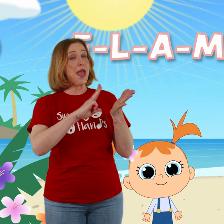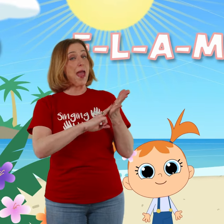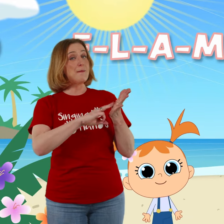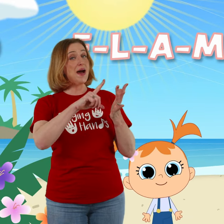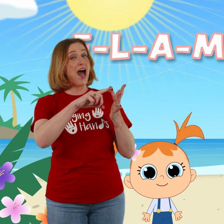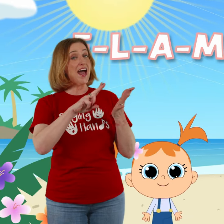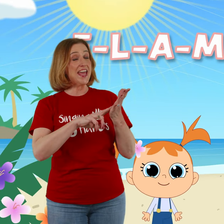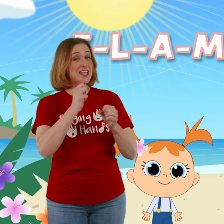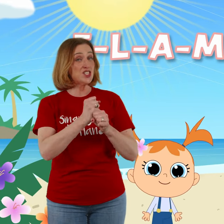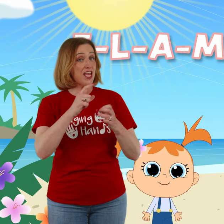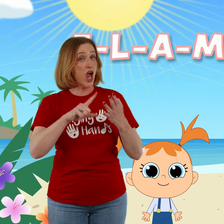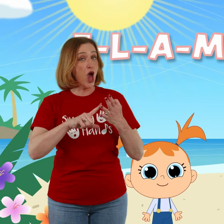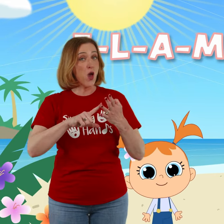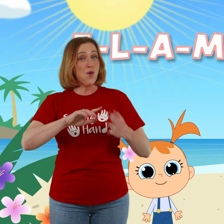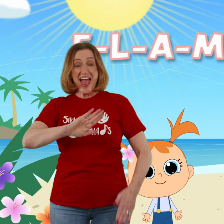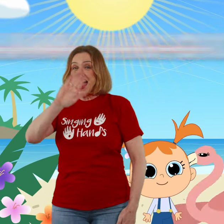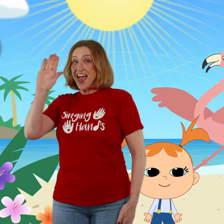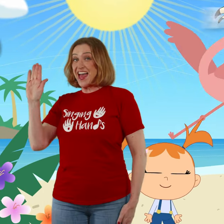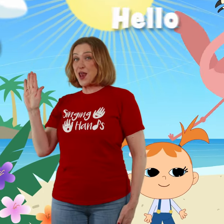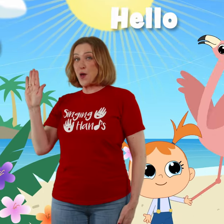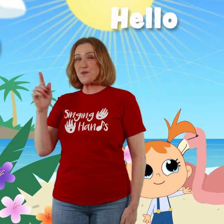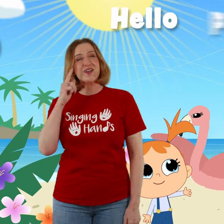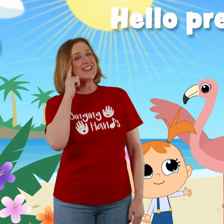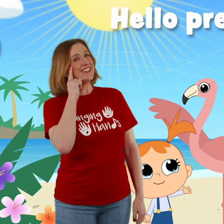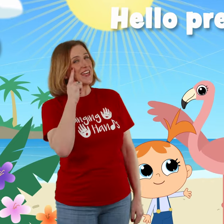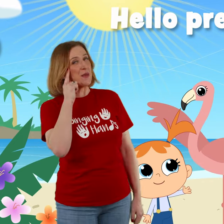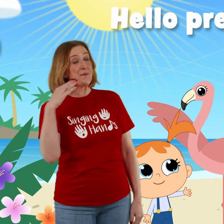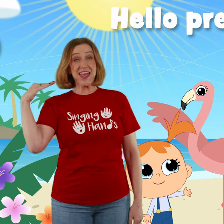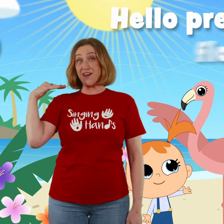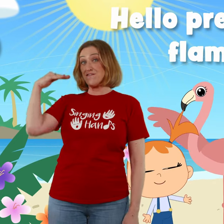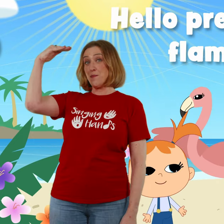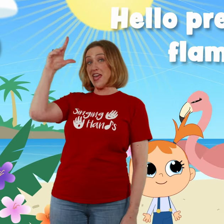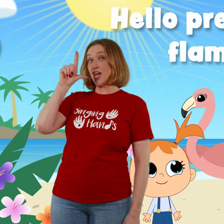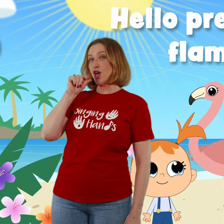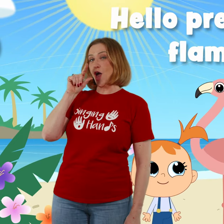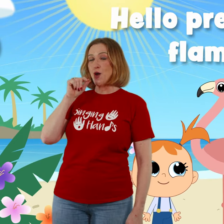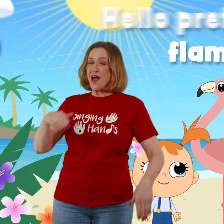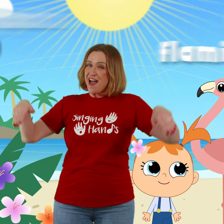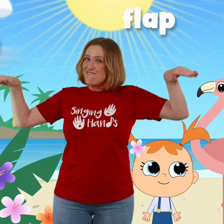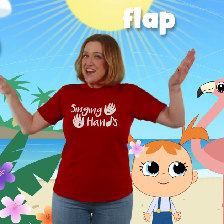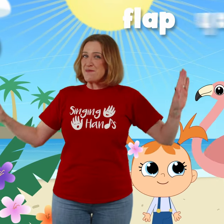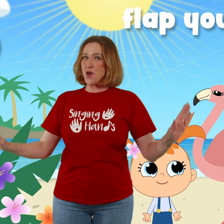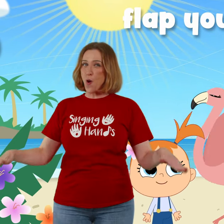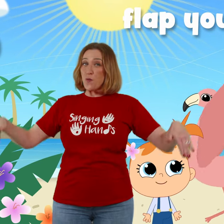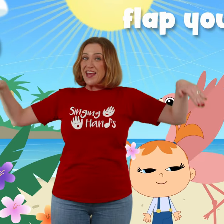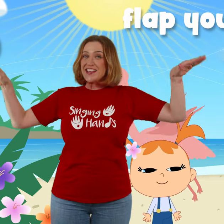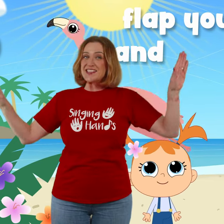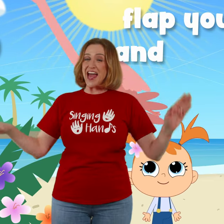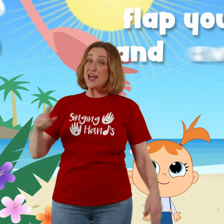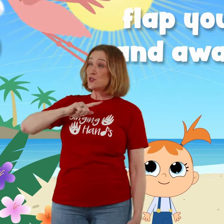-M-I-N-G-O Hello, pretty pink flamingo Flap your wings and